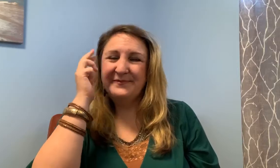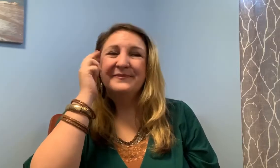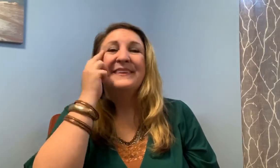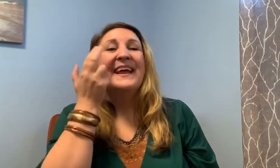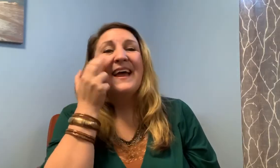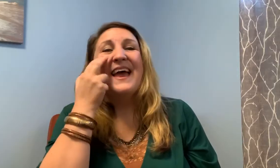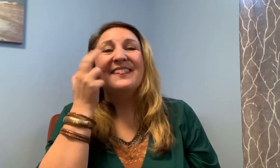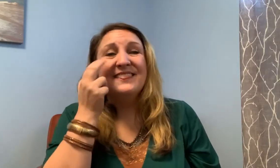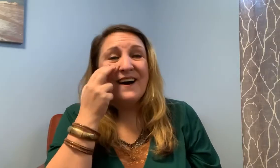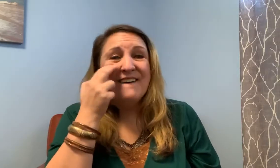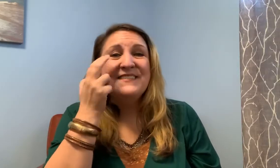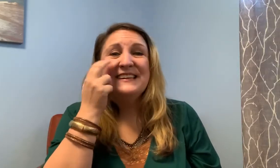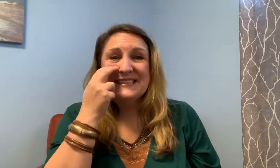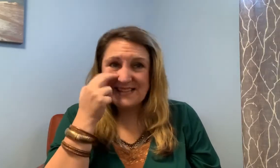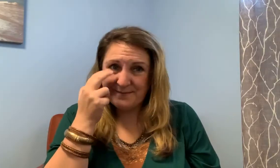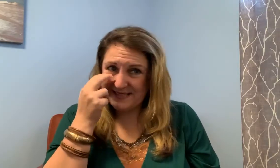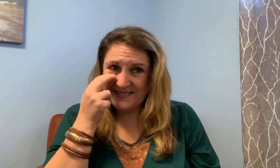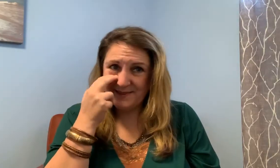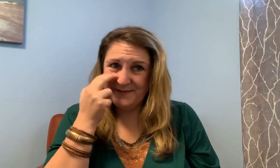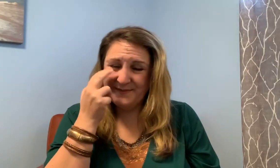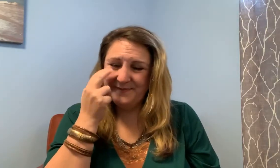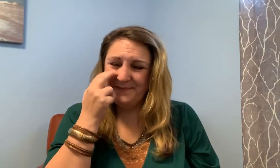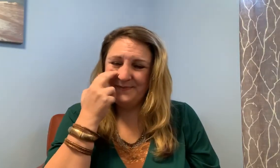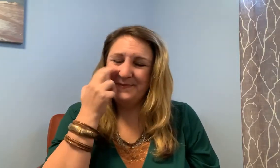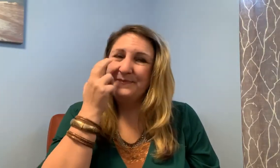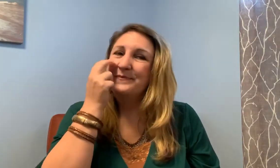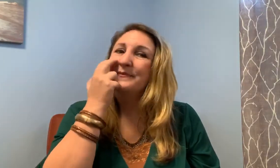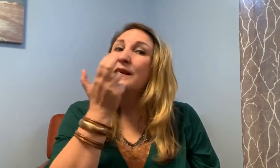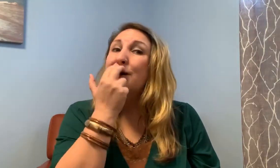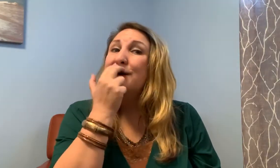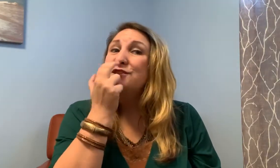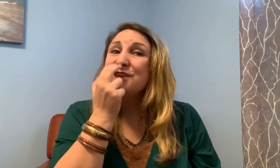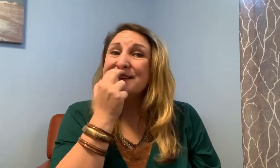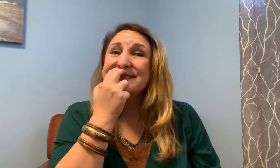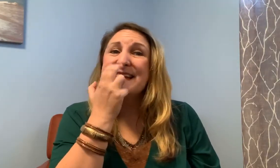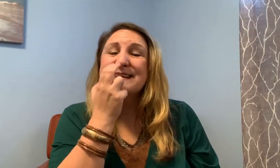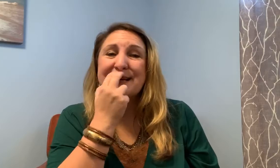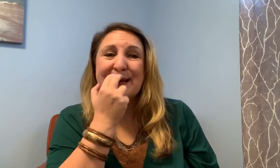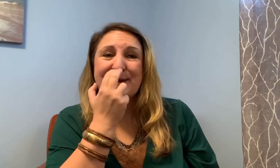and love and accept myself just as I am